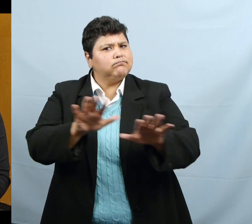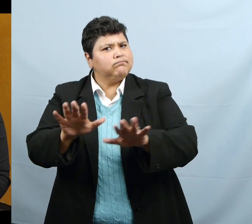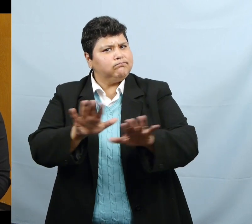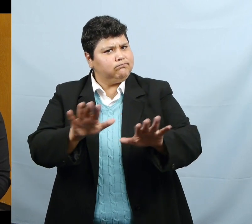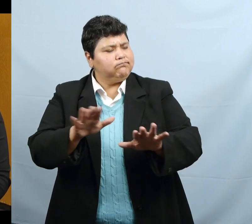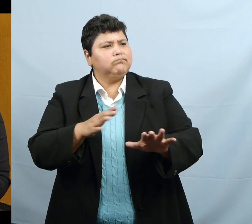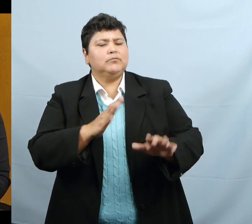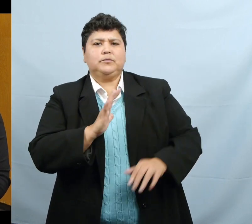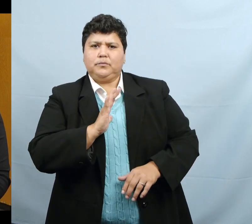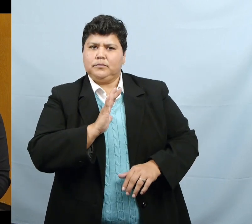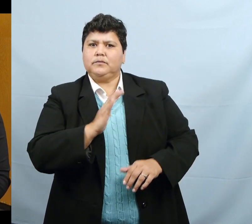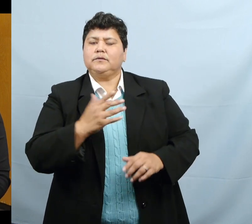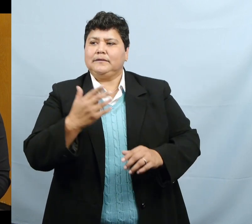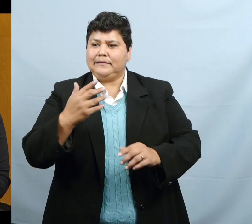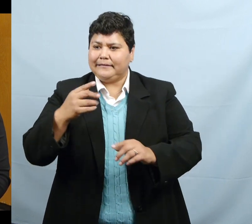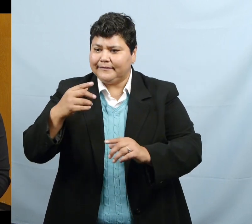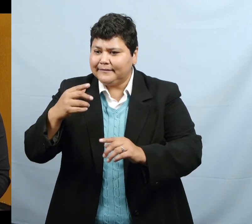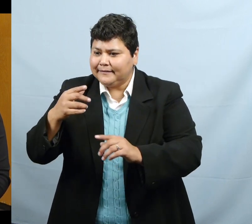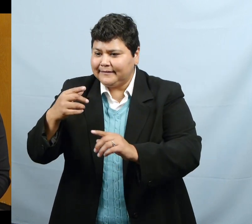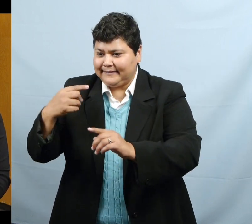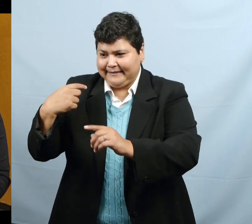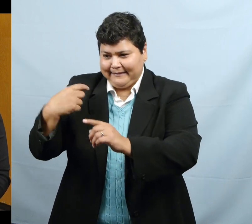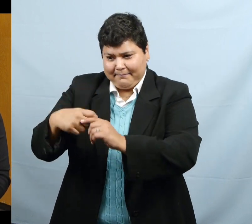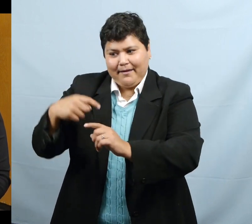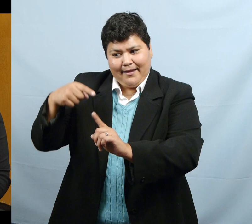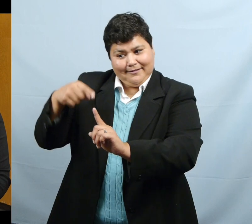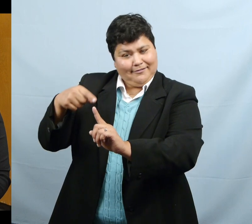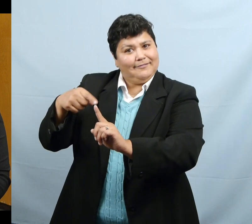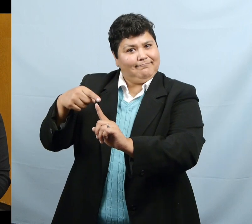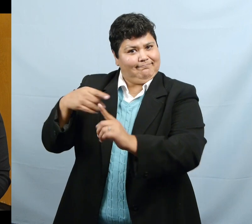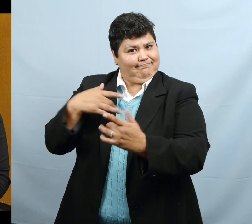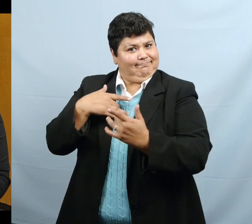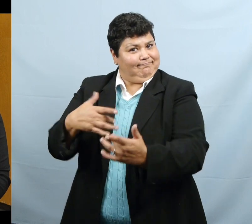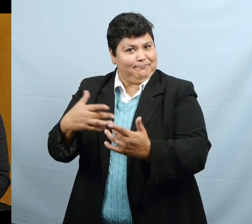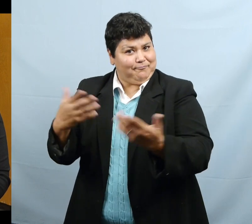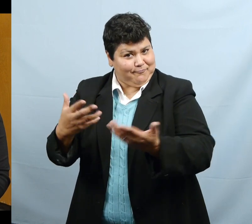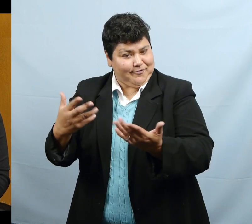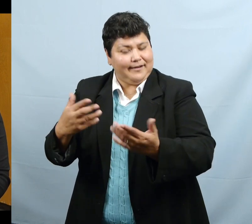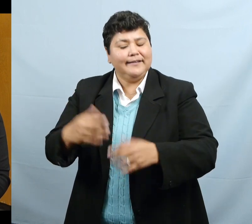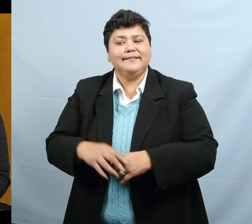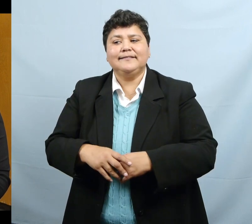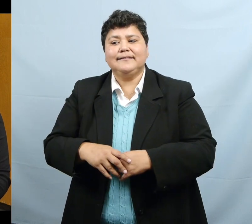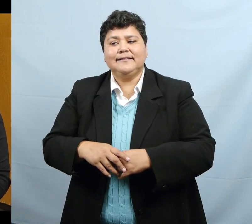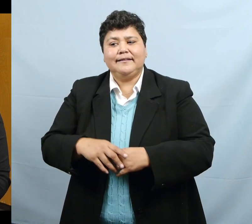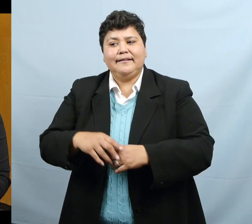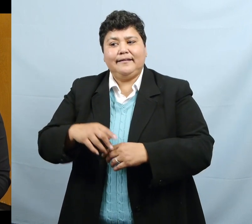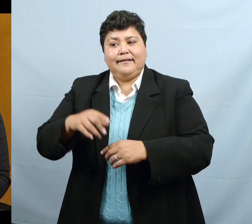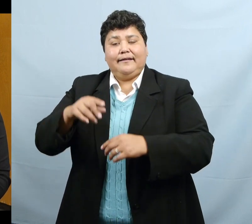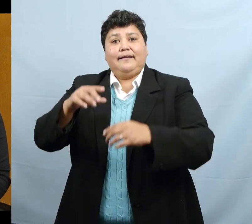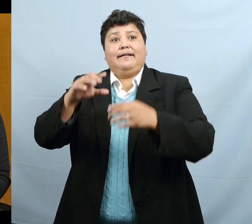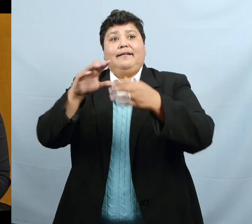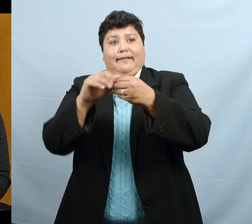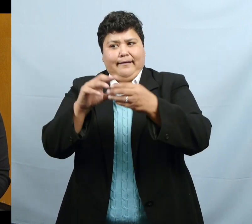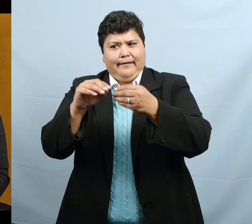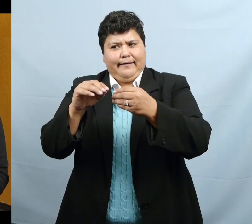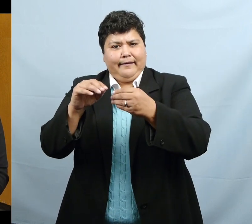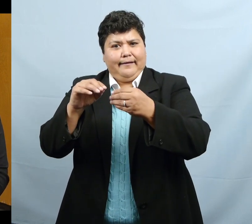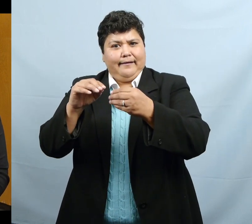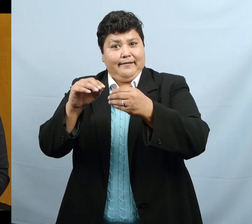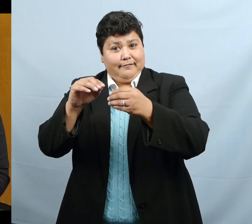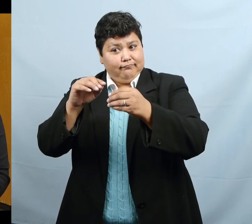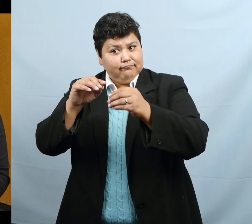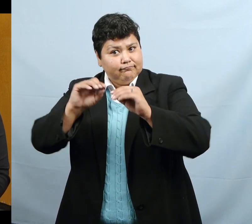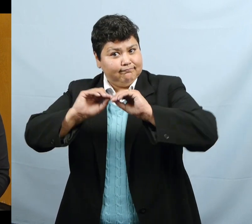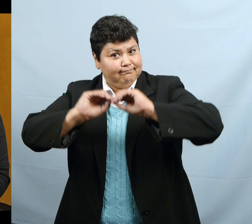Spanish has the challenge that you began a sentence and then everything else after that sentence is implied